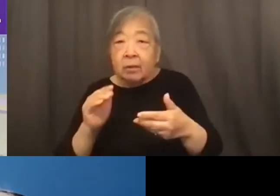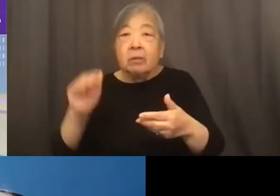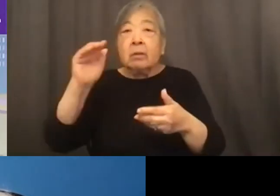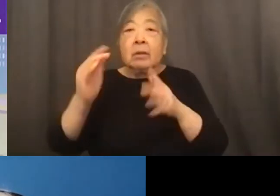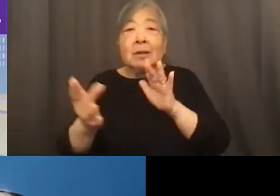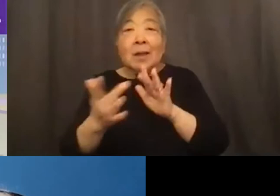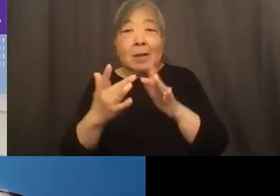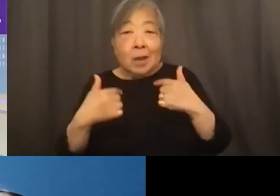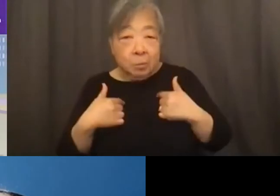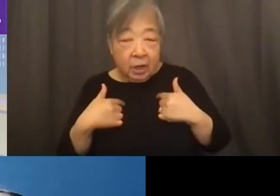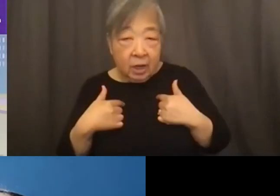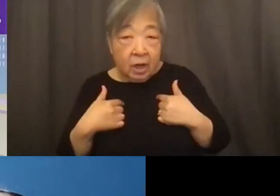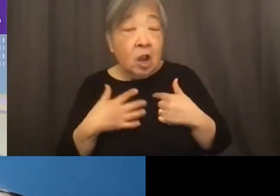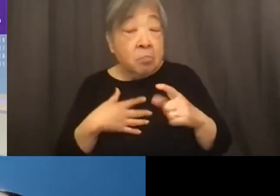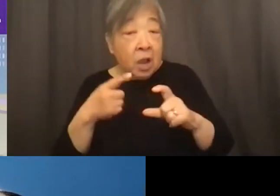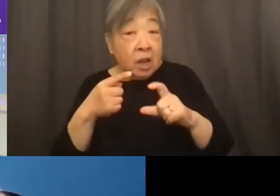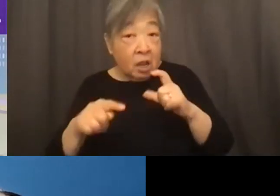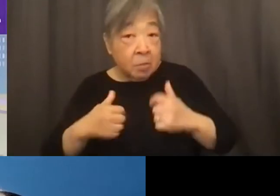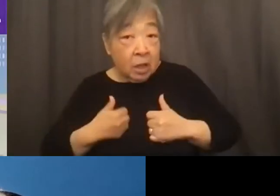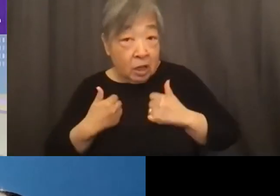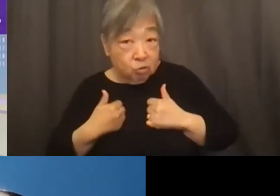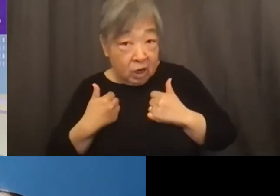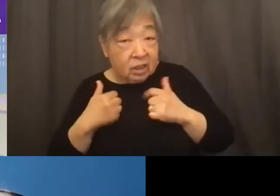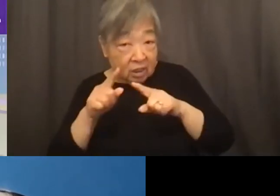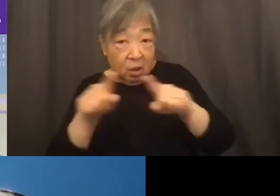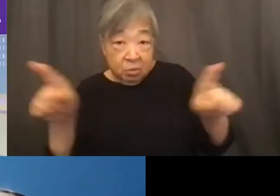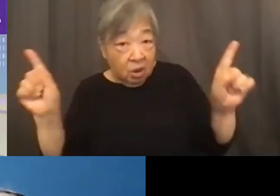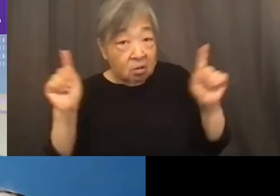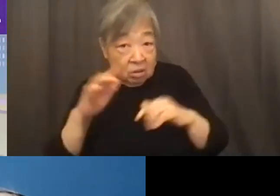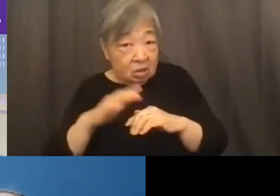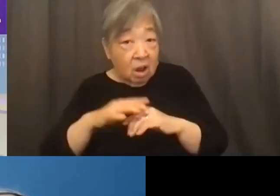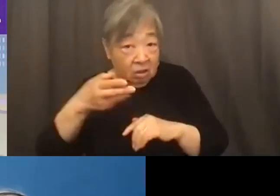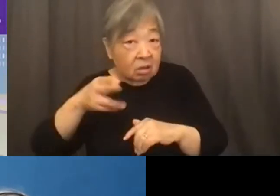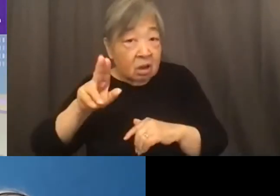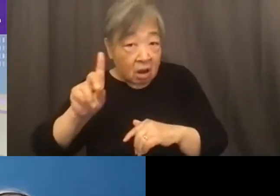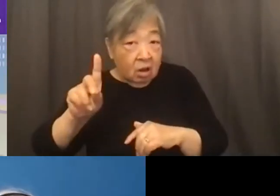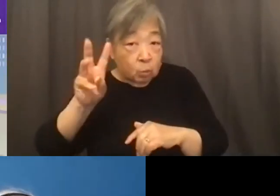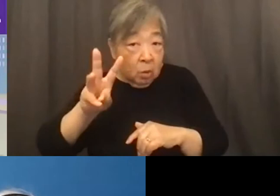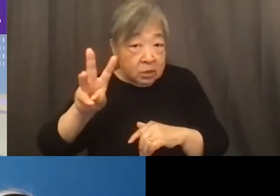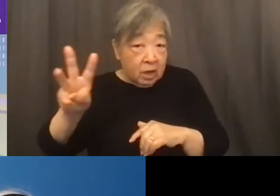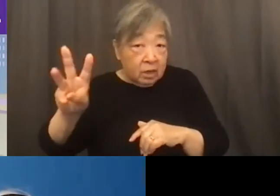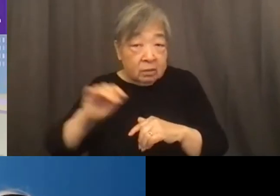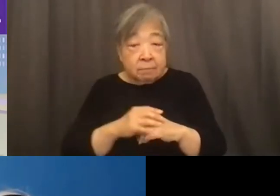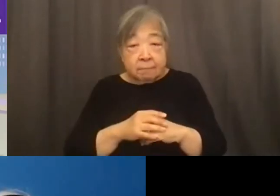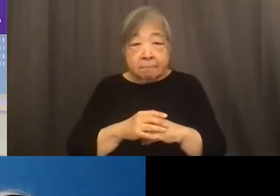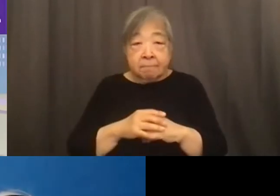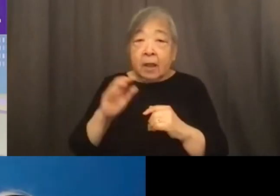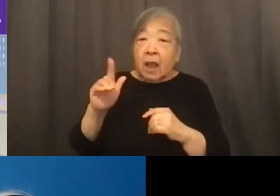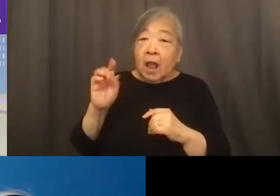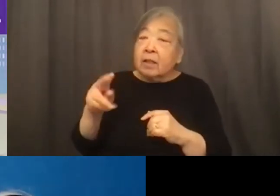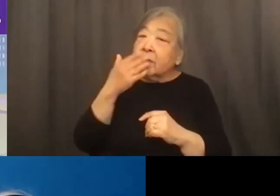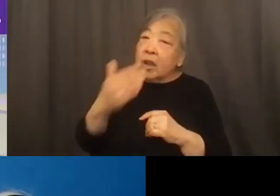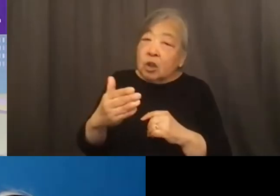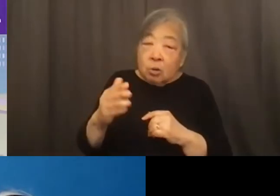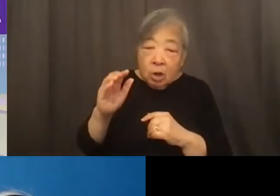and my email address is readily out there it's right on the HUD website thank you so much and Sheena anything